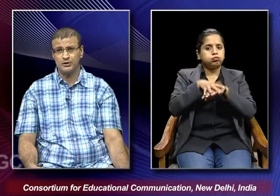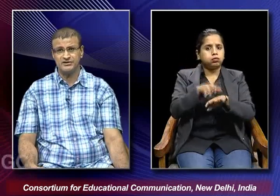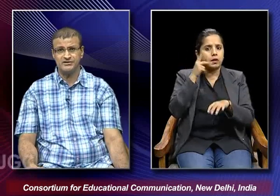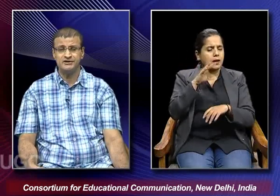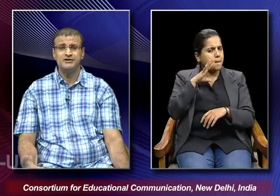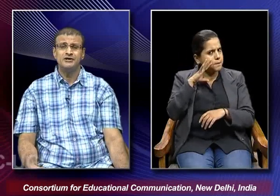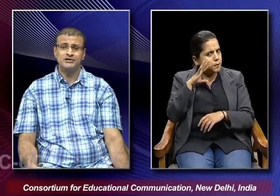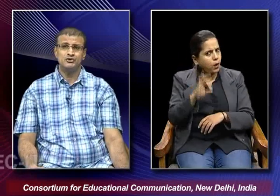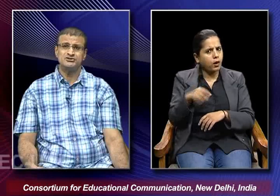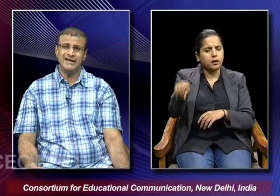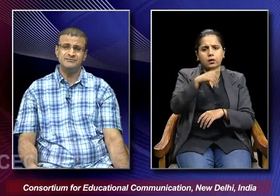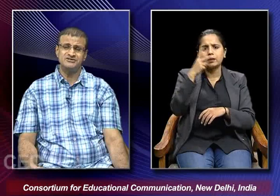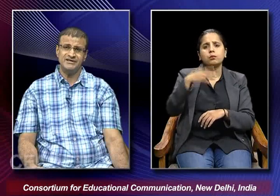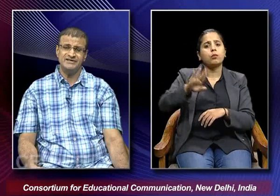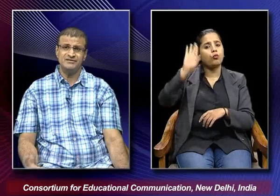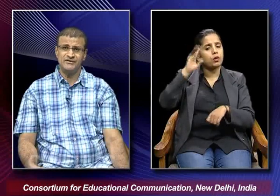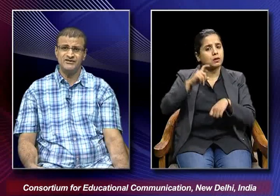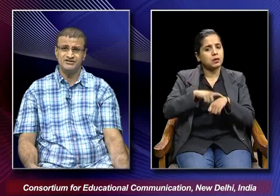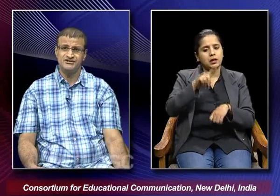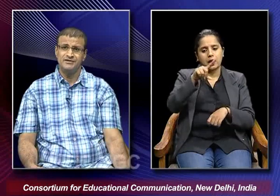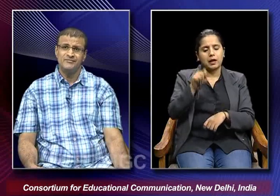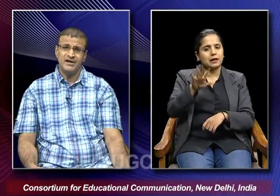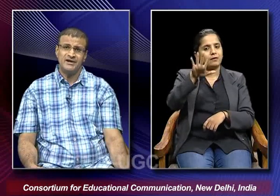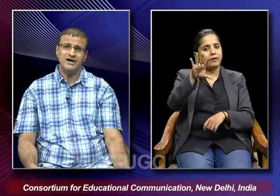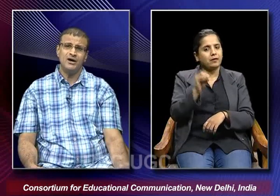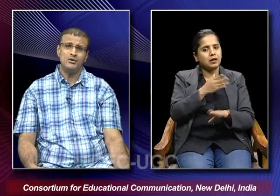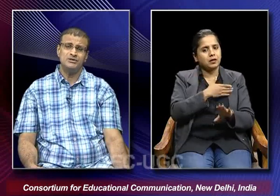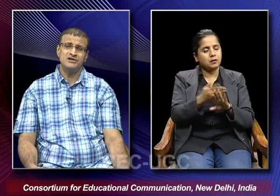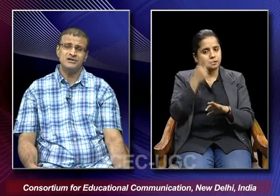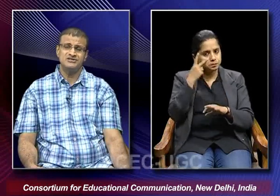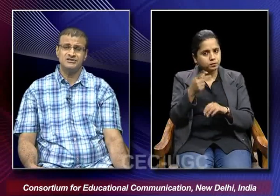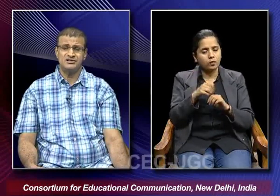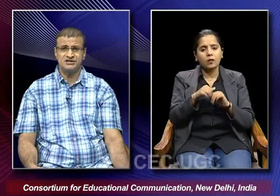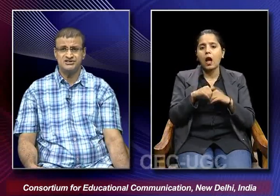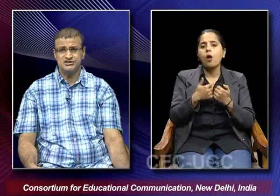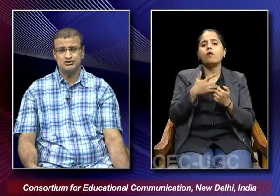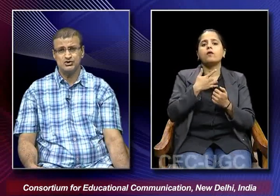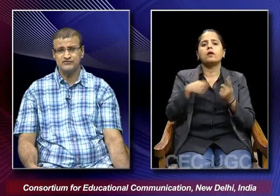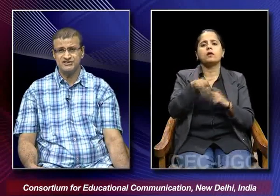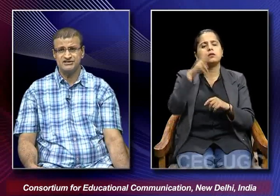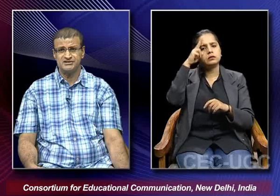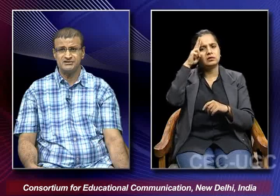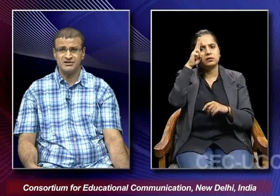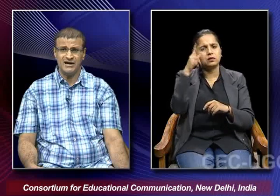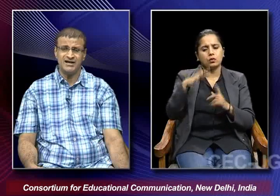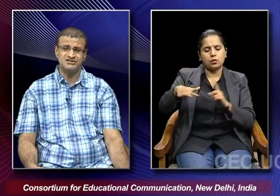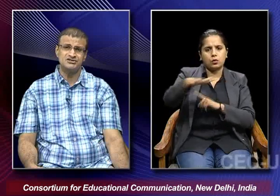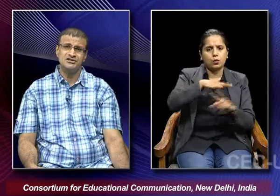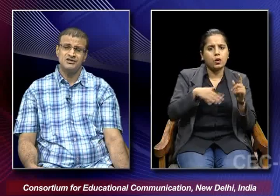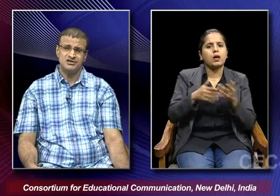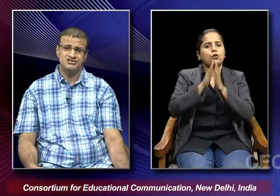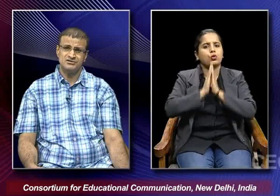very important in those times in 1950s and how the concerns of region religion caste